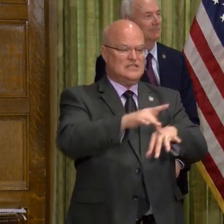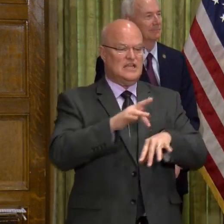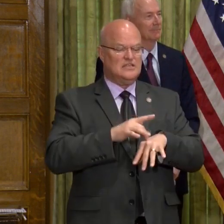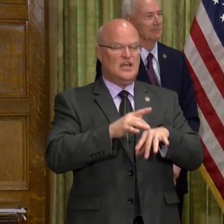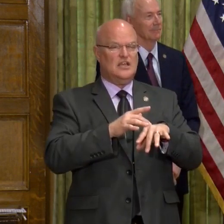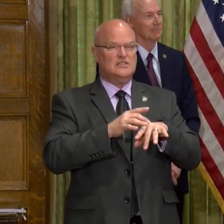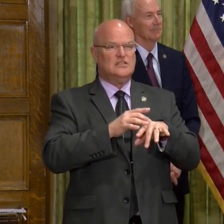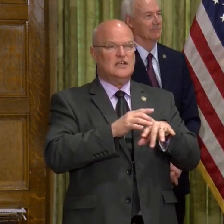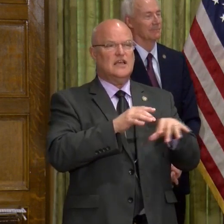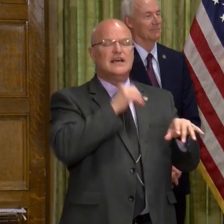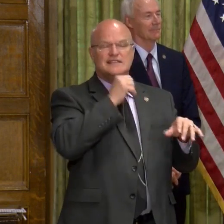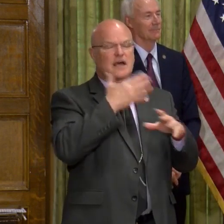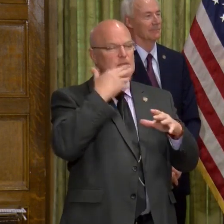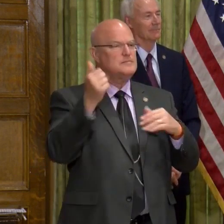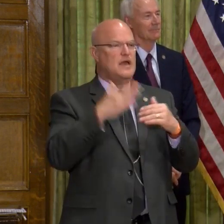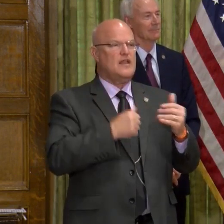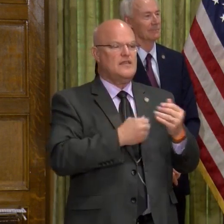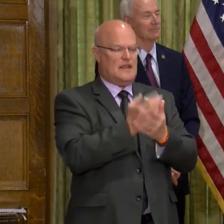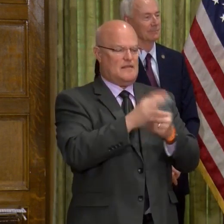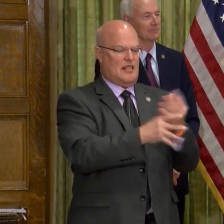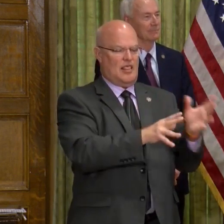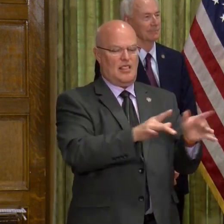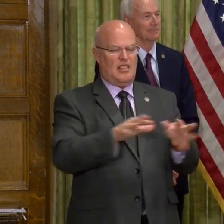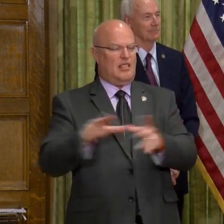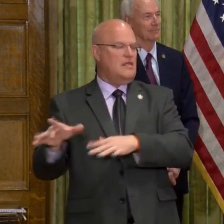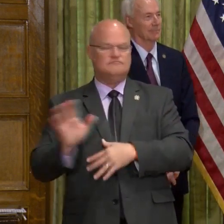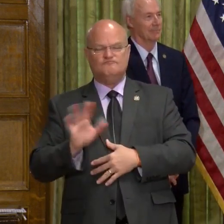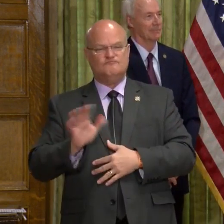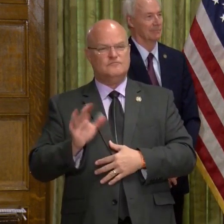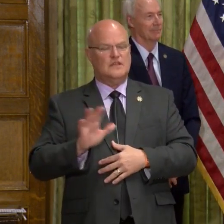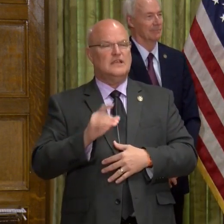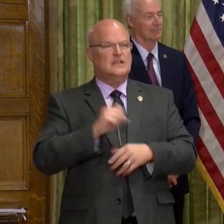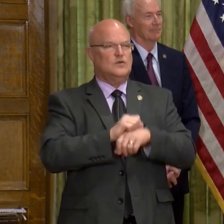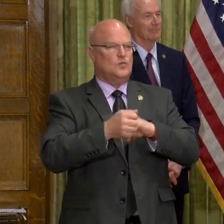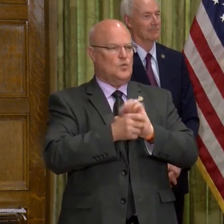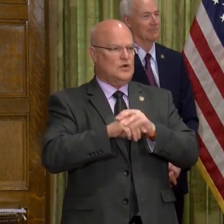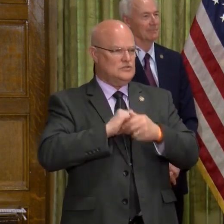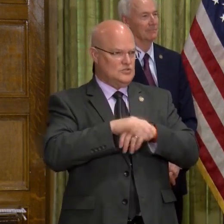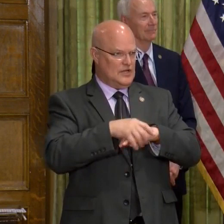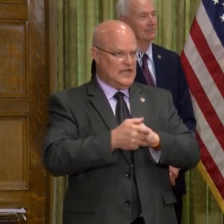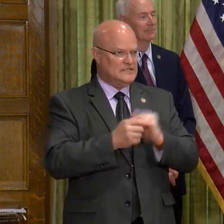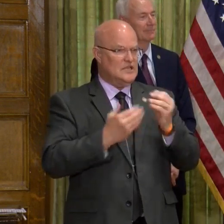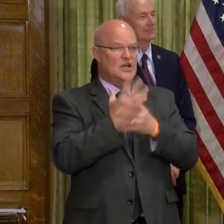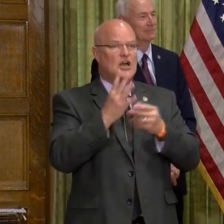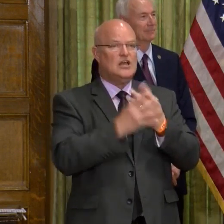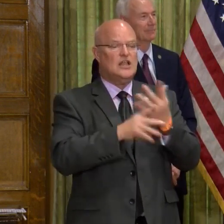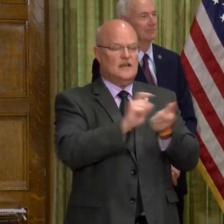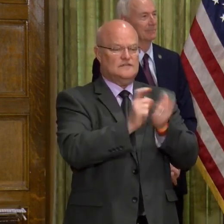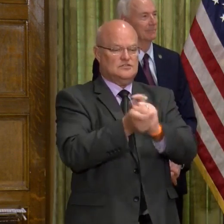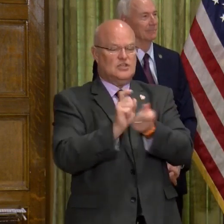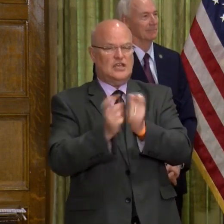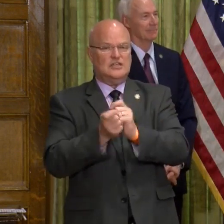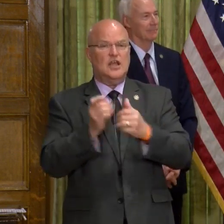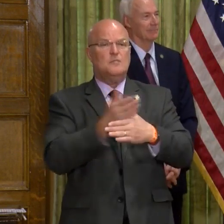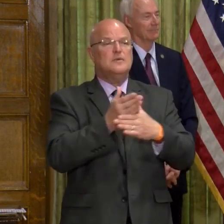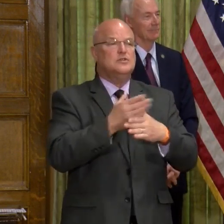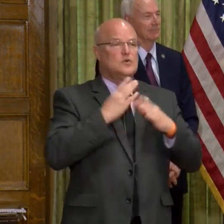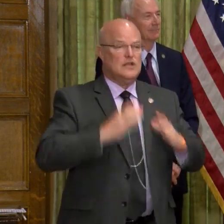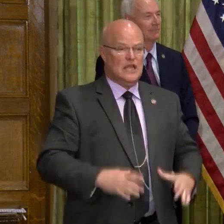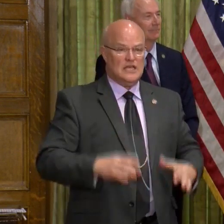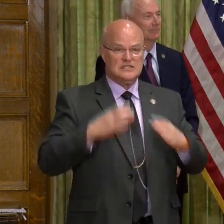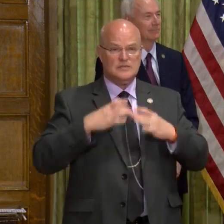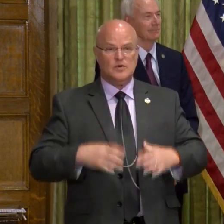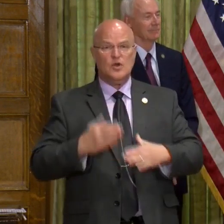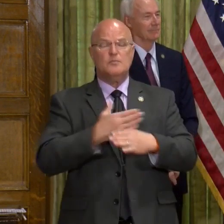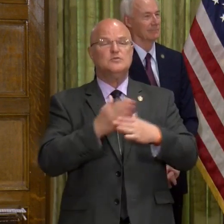things, that's not much better than just having your hands bare. So gloves need to be changed between customers